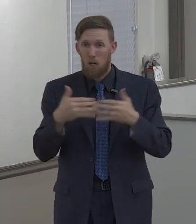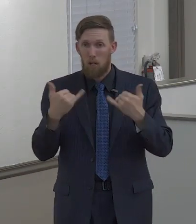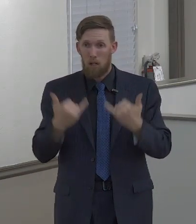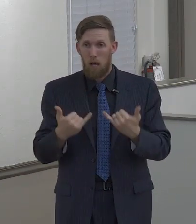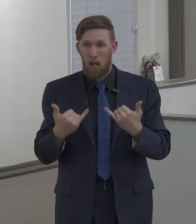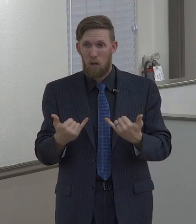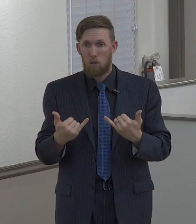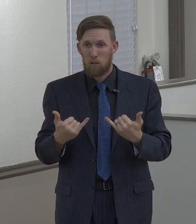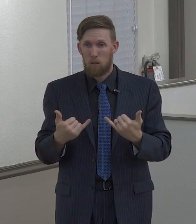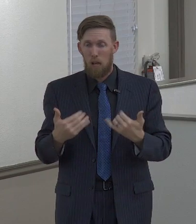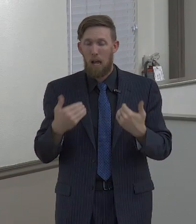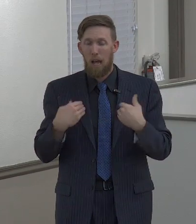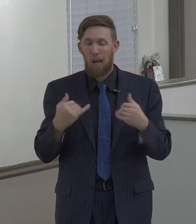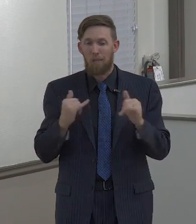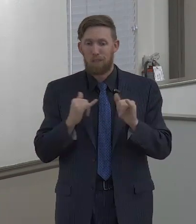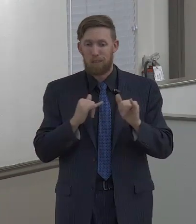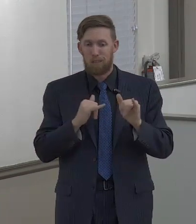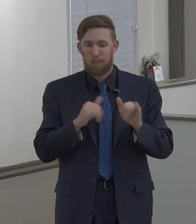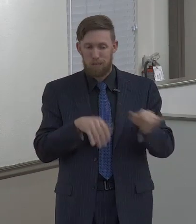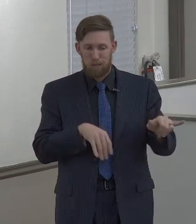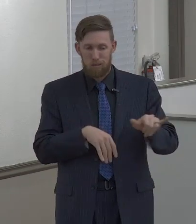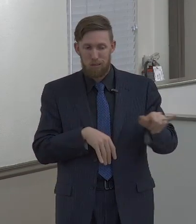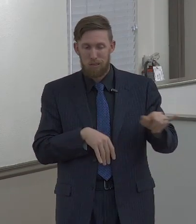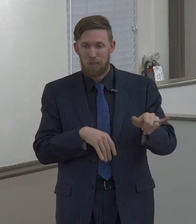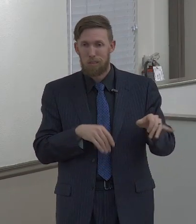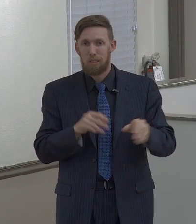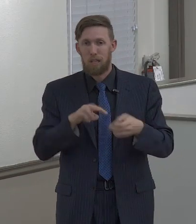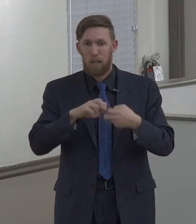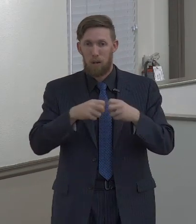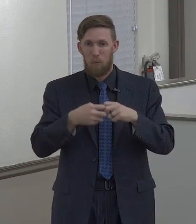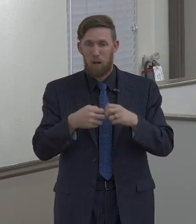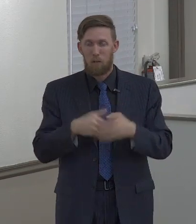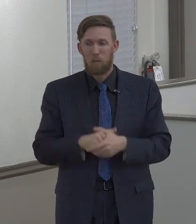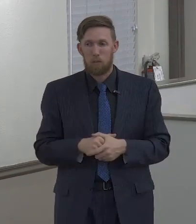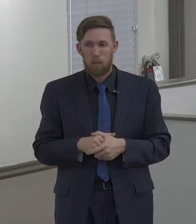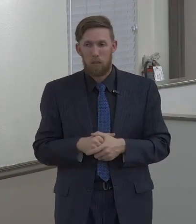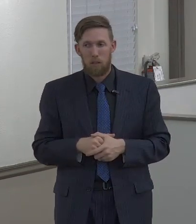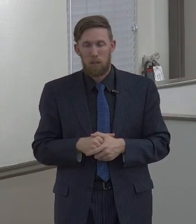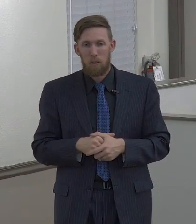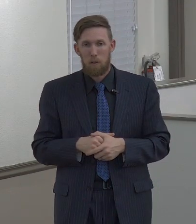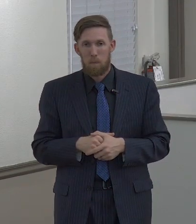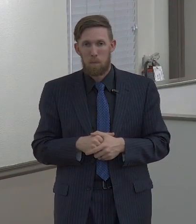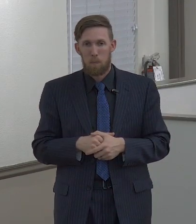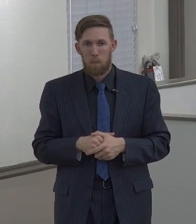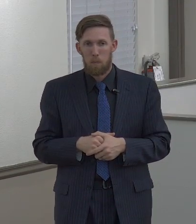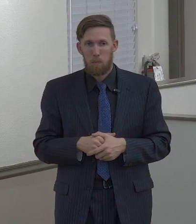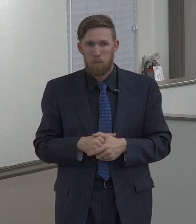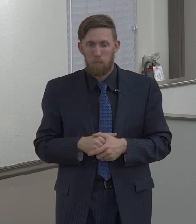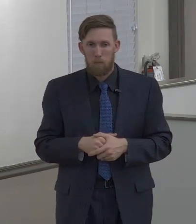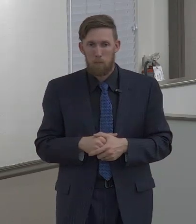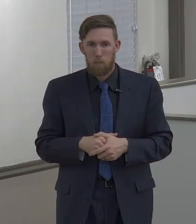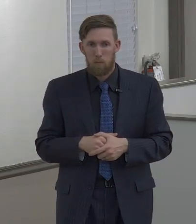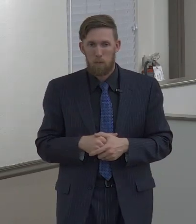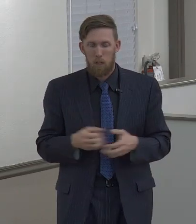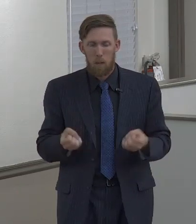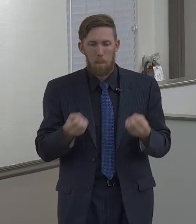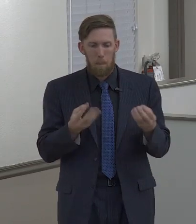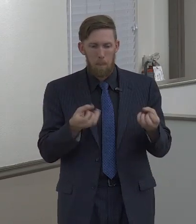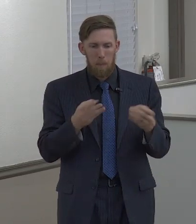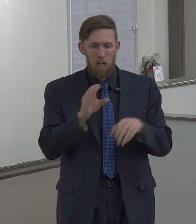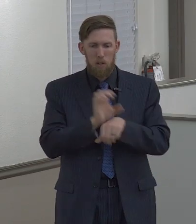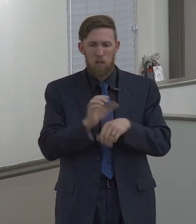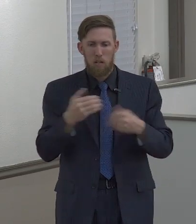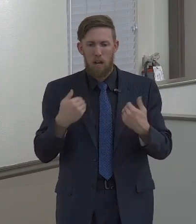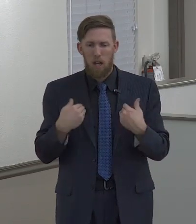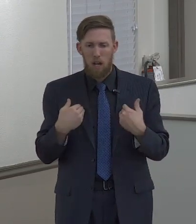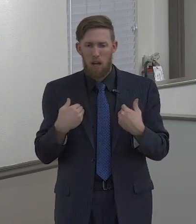today, so many of them are rampant with these problems. So many of them have, so many people caught up